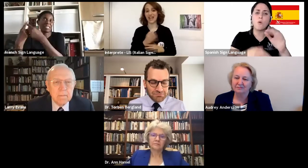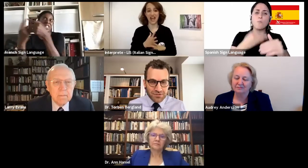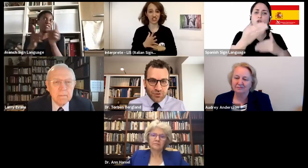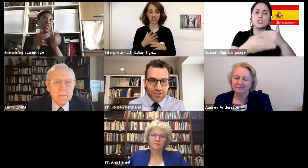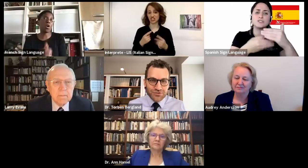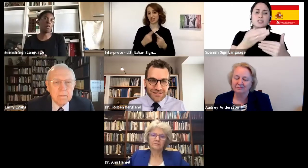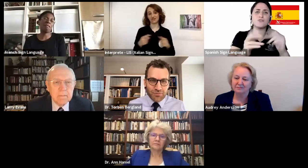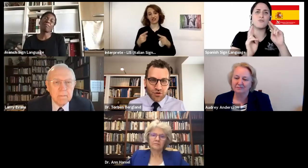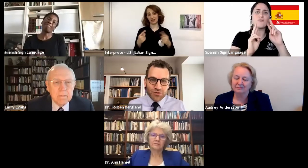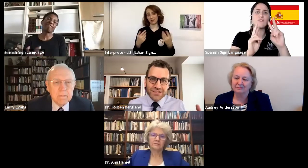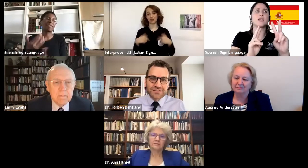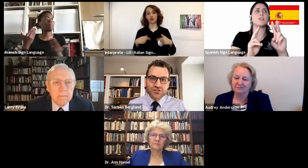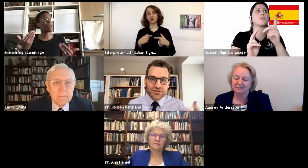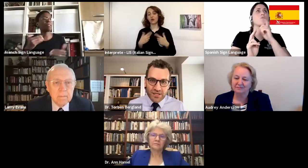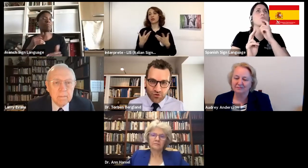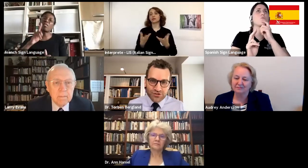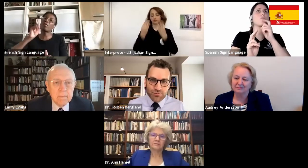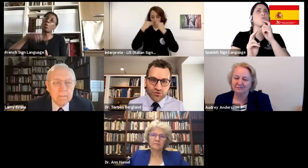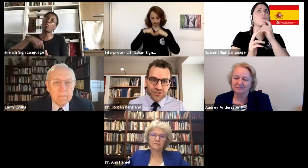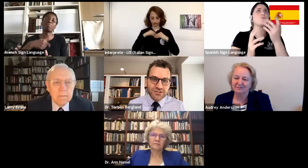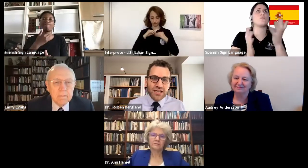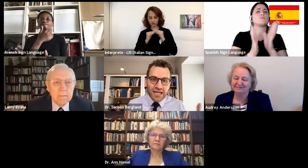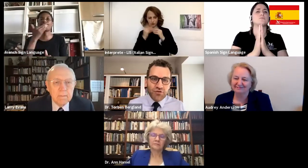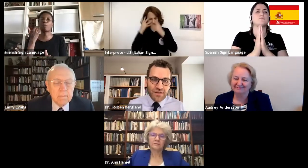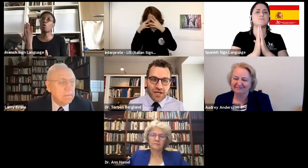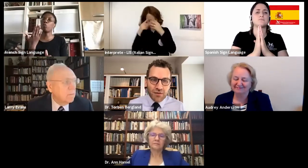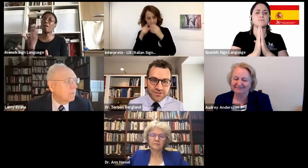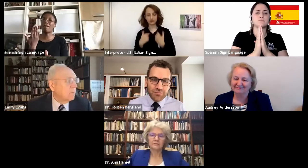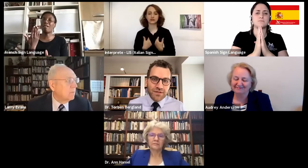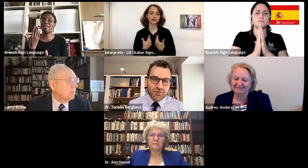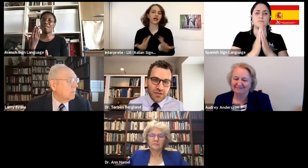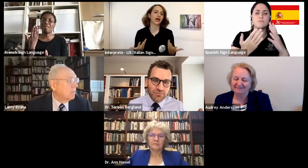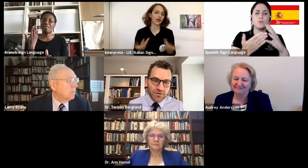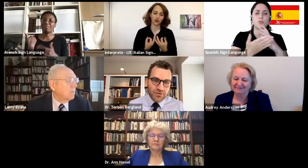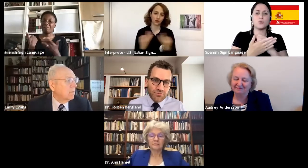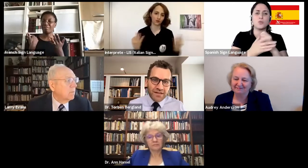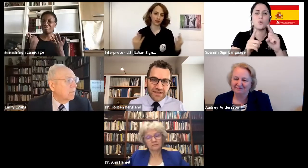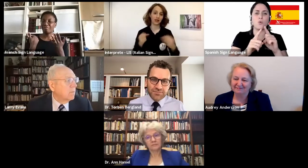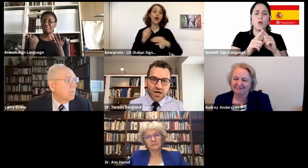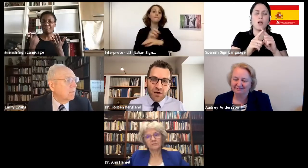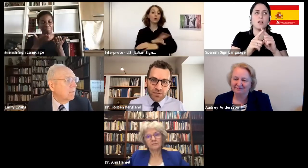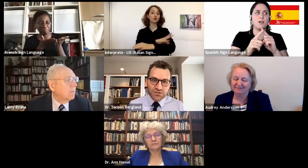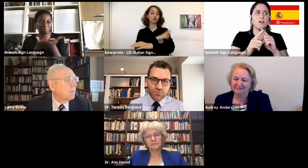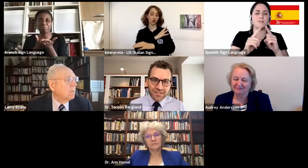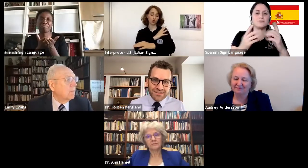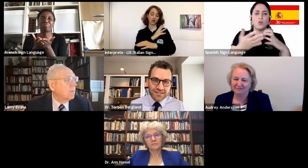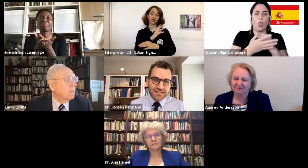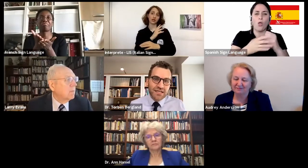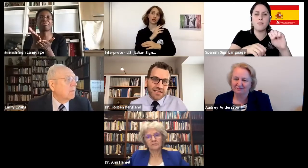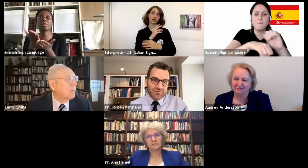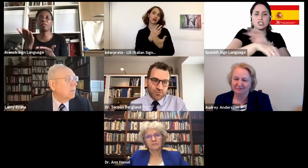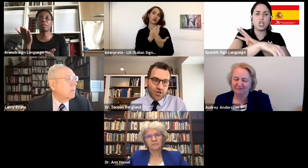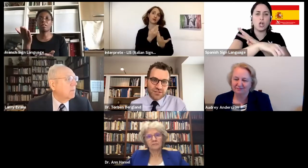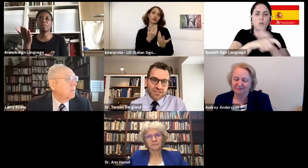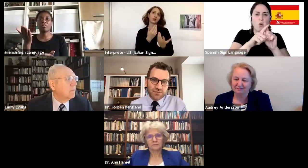I hope I don't say something wrong, but it's on steroids, emotions, like everything comes up. Many things become much more intense.